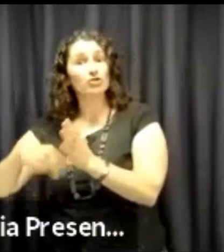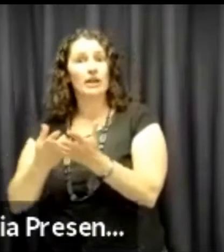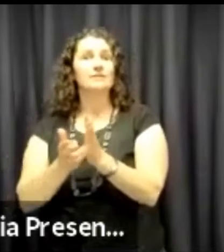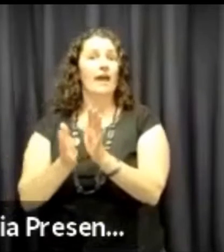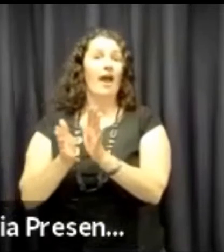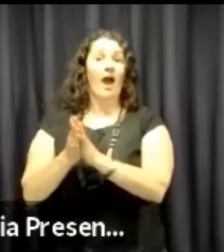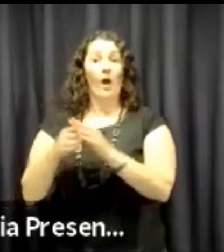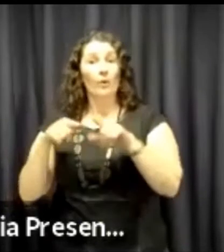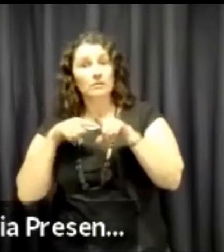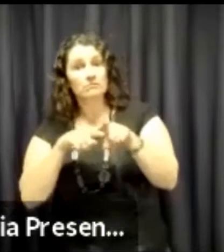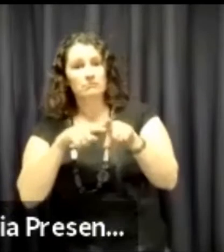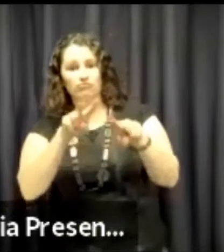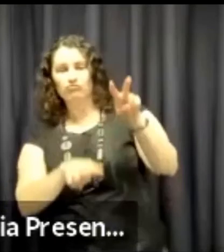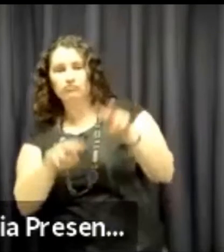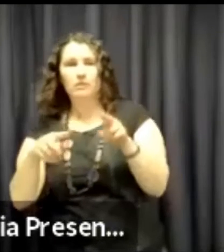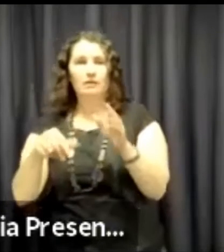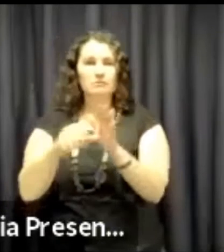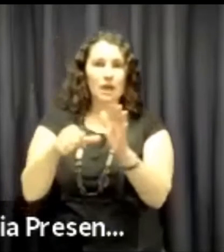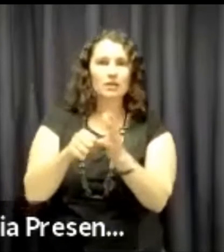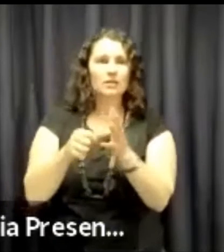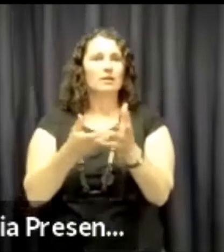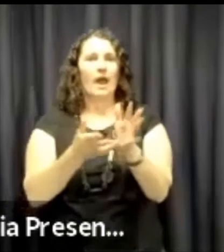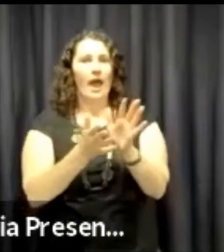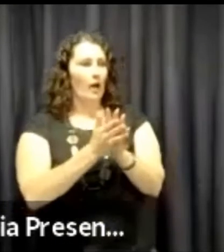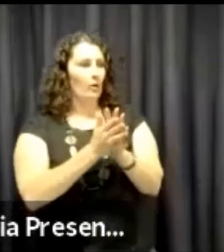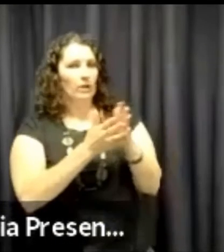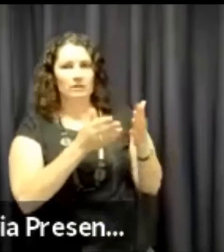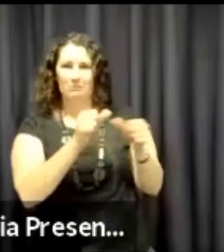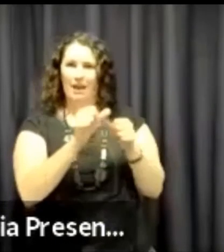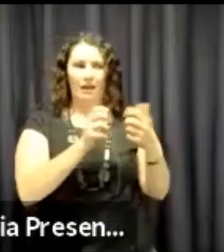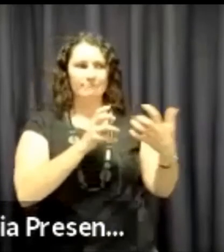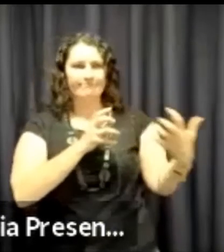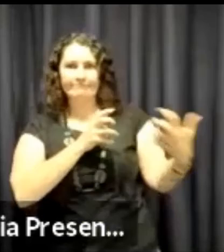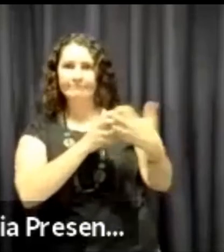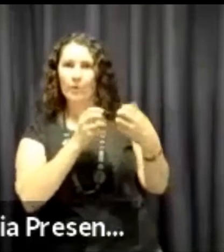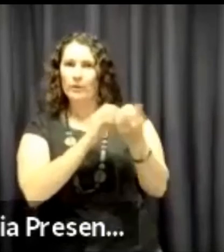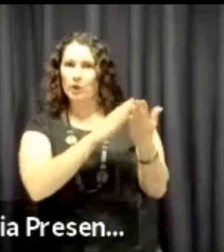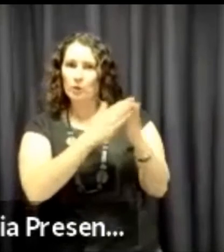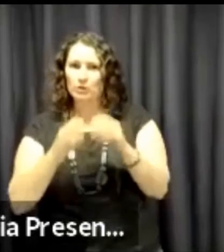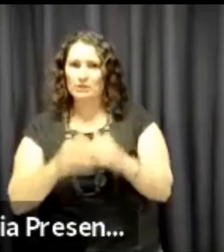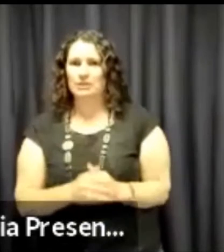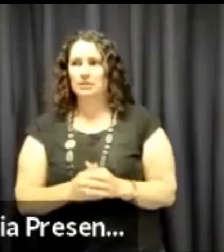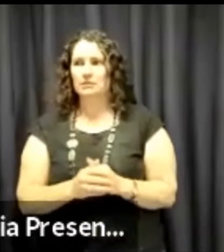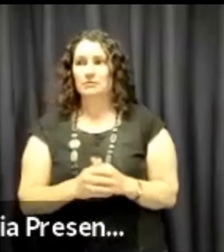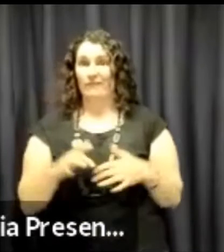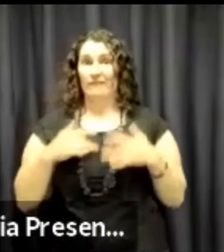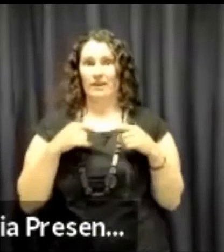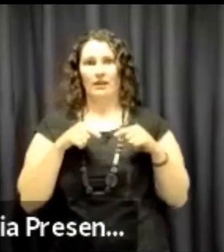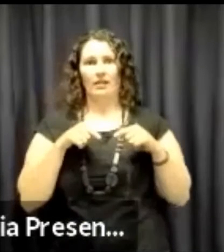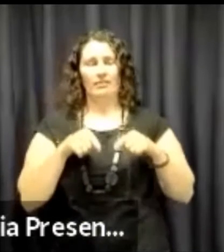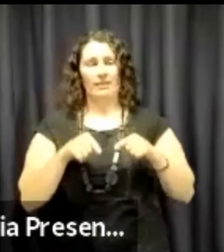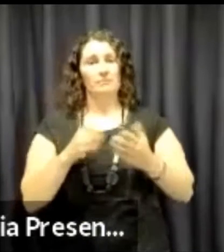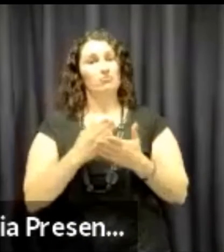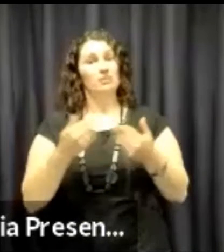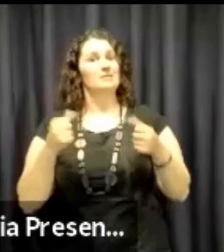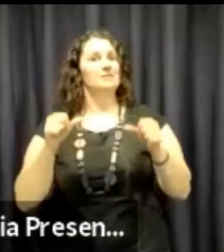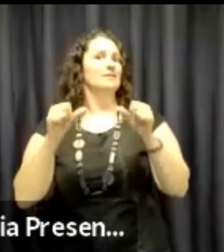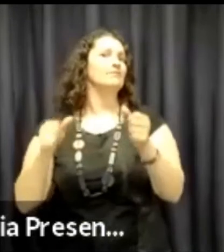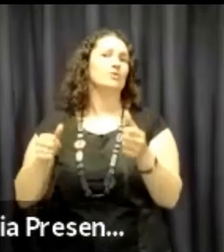skills development skill sets of individuals to look at how we can apply for grants and better work with the community depending on the need that's